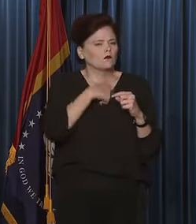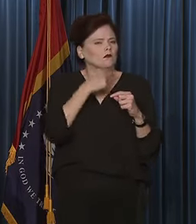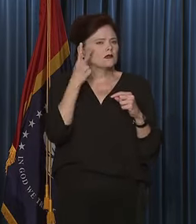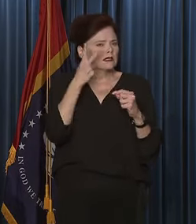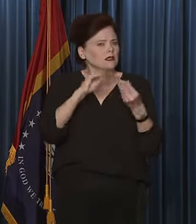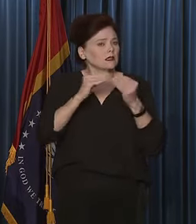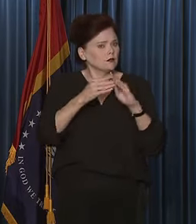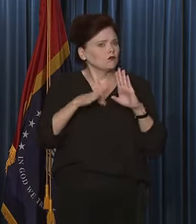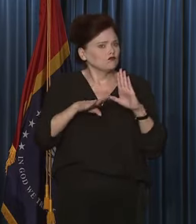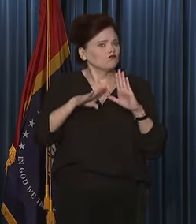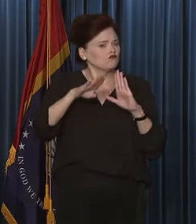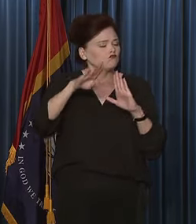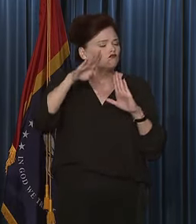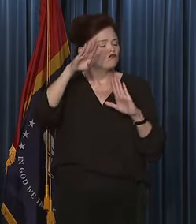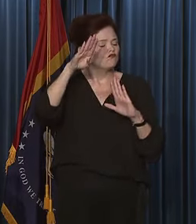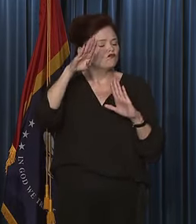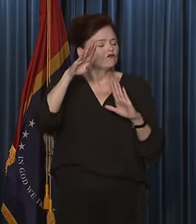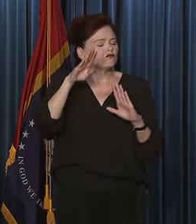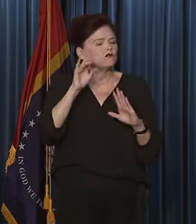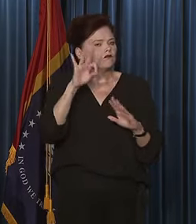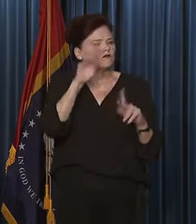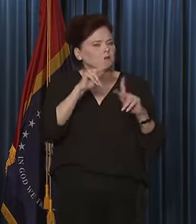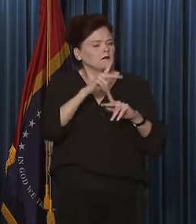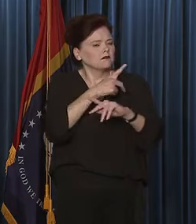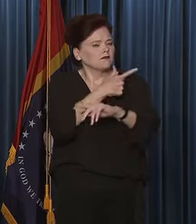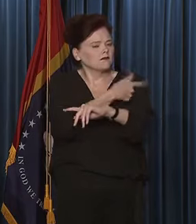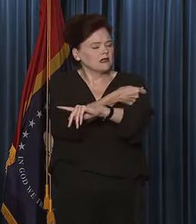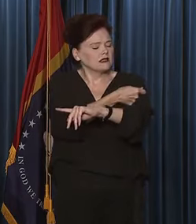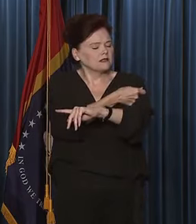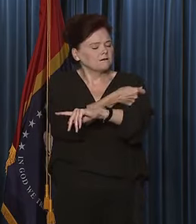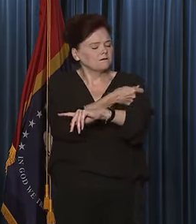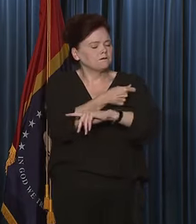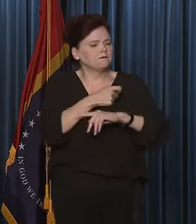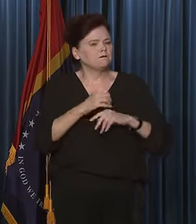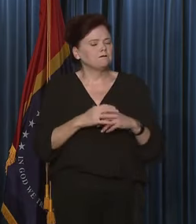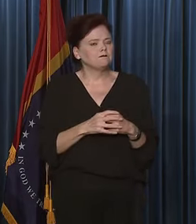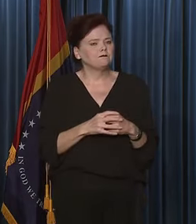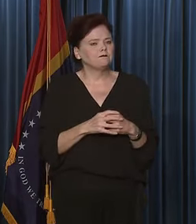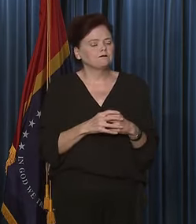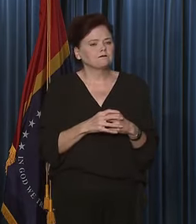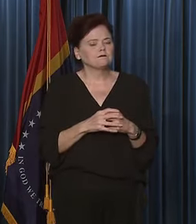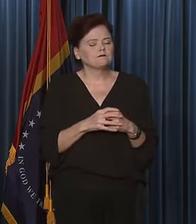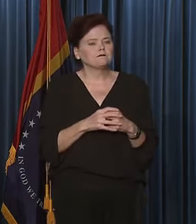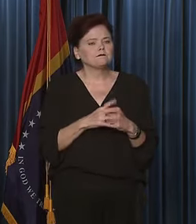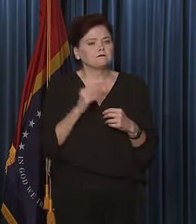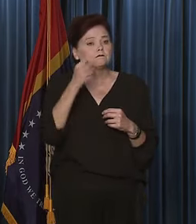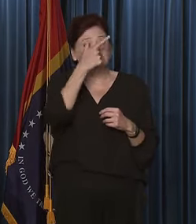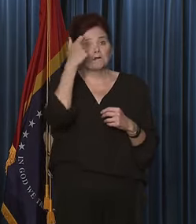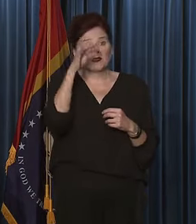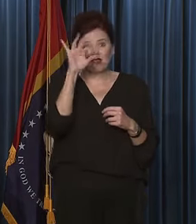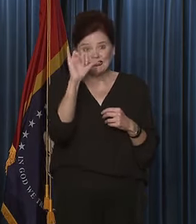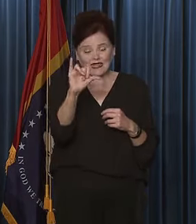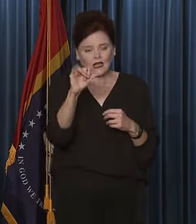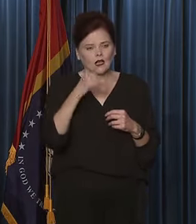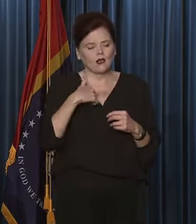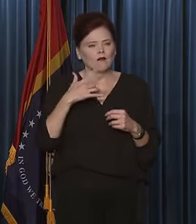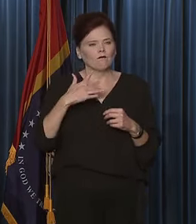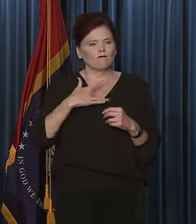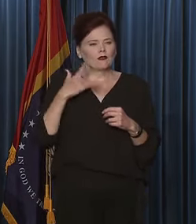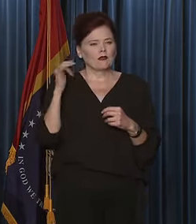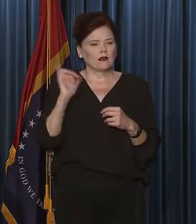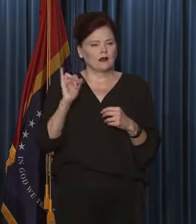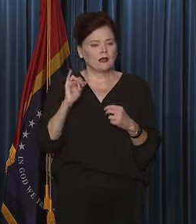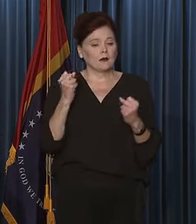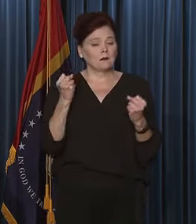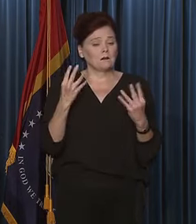upticks in the uptake in the vaccine. And because of that, I think the combination